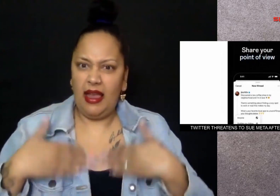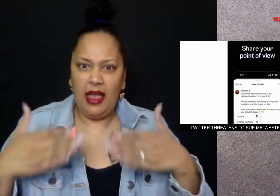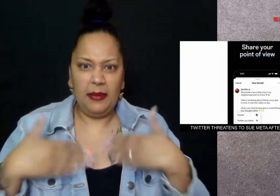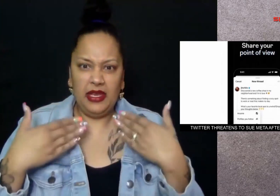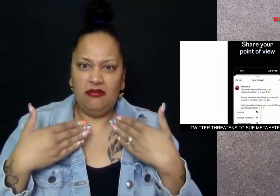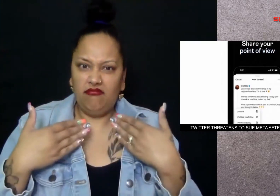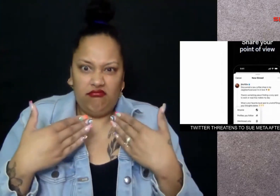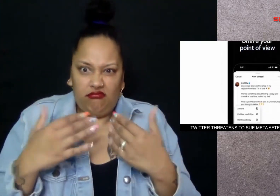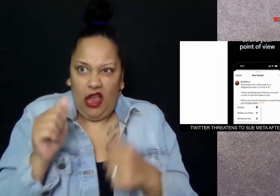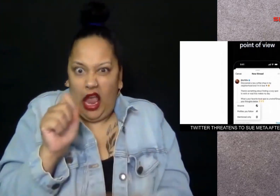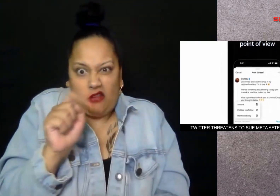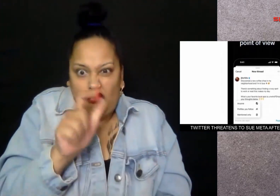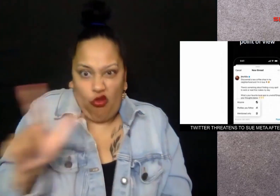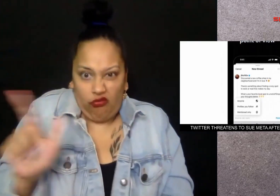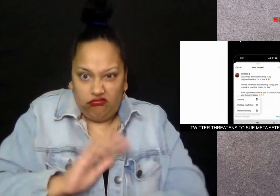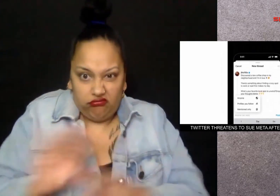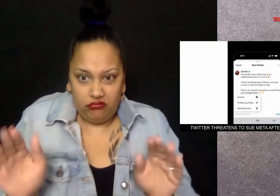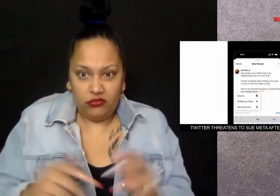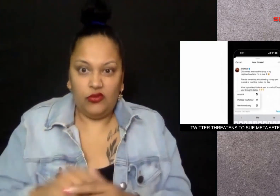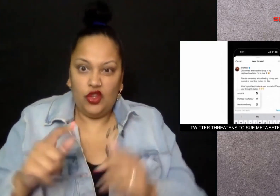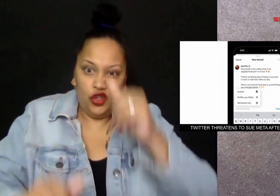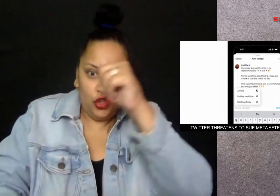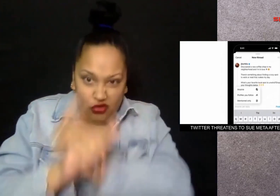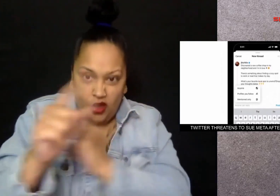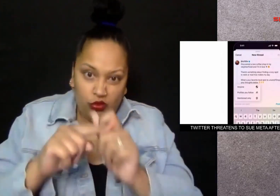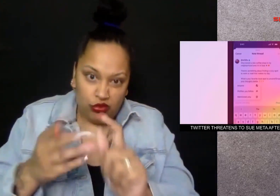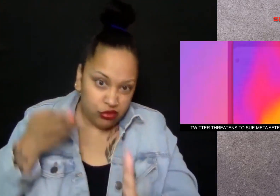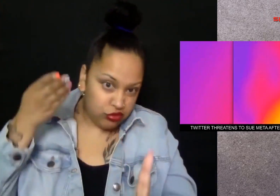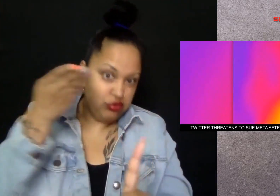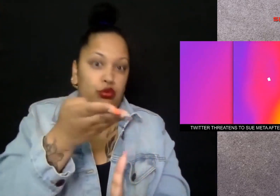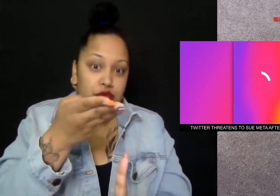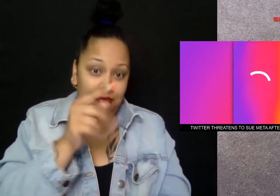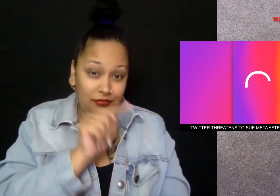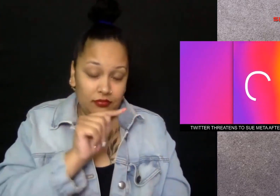is now threatening to sue